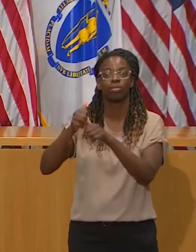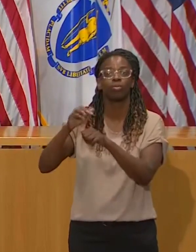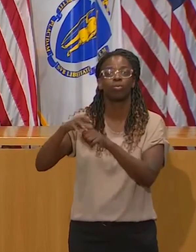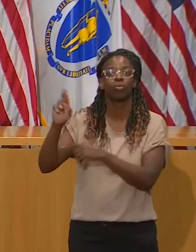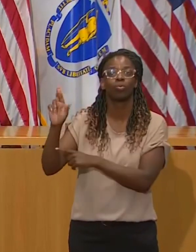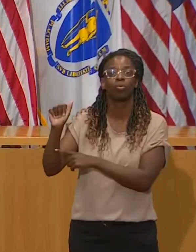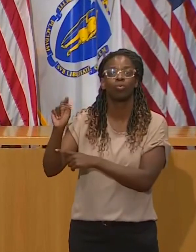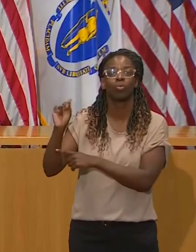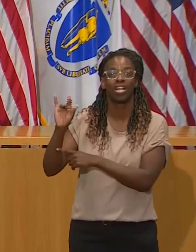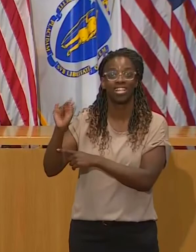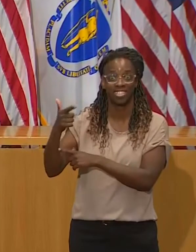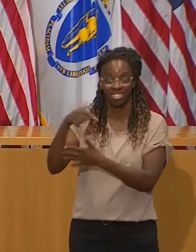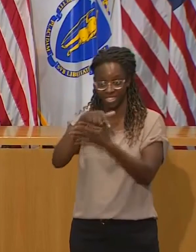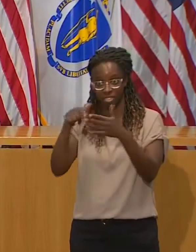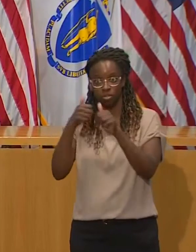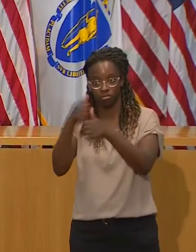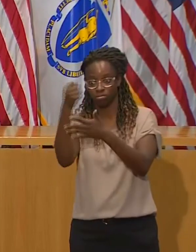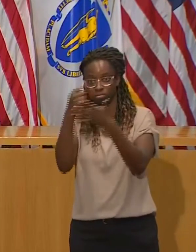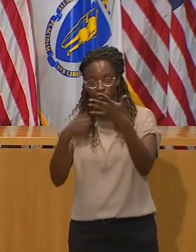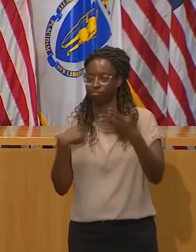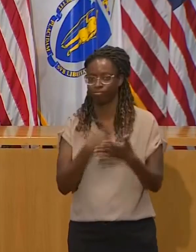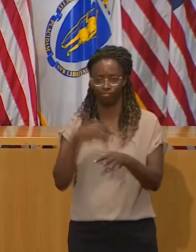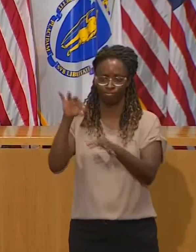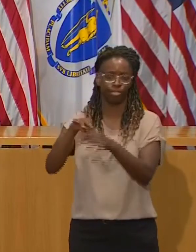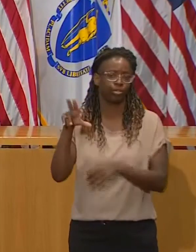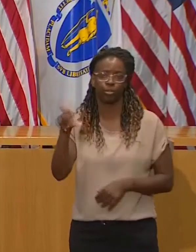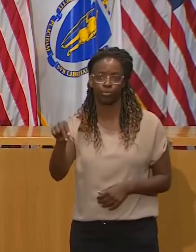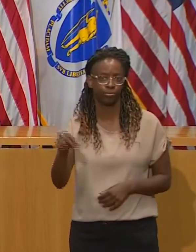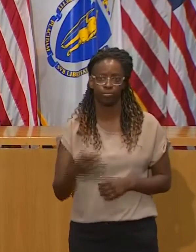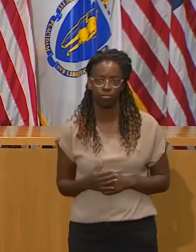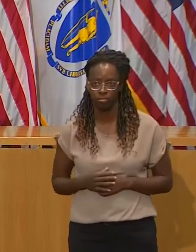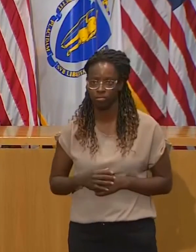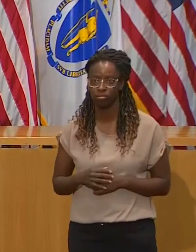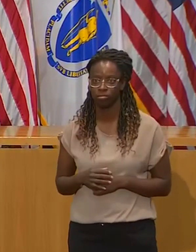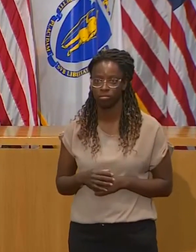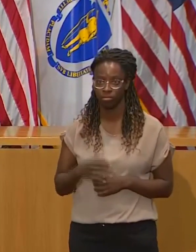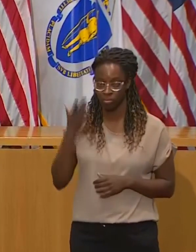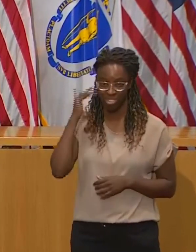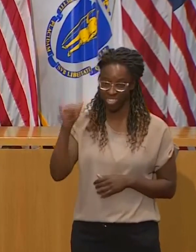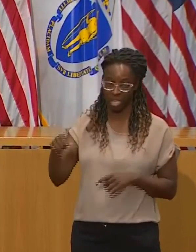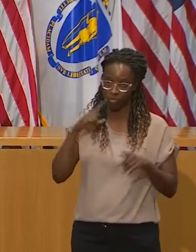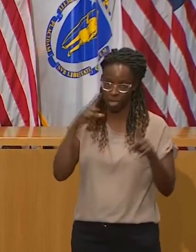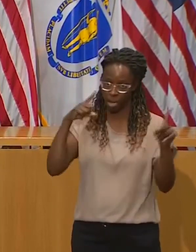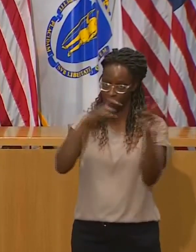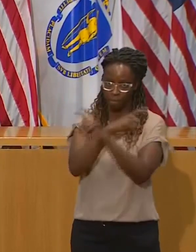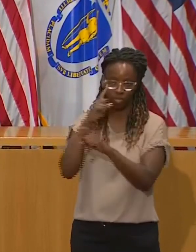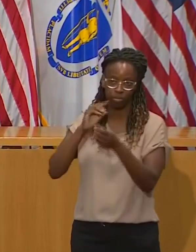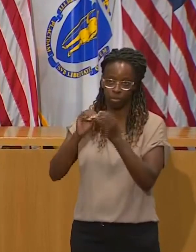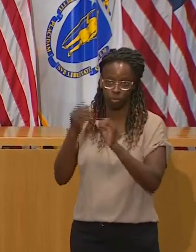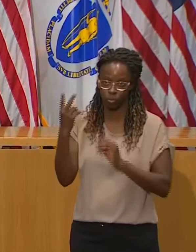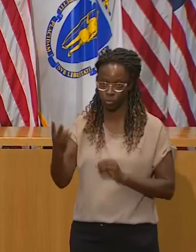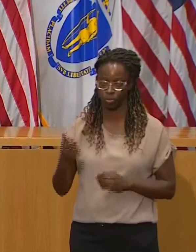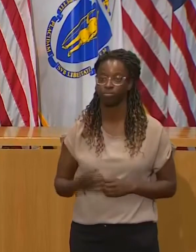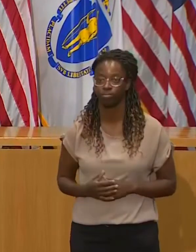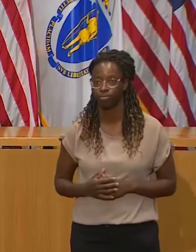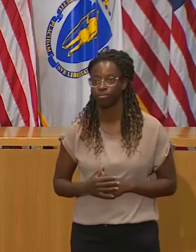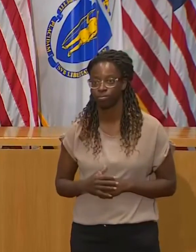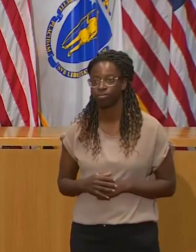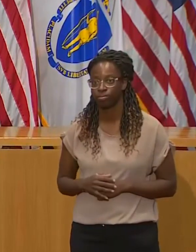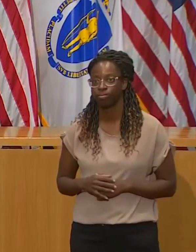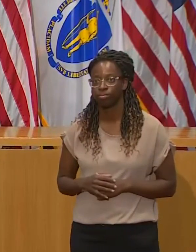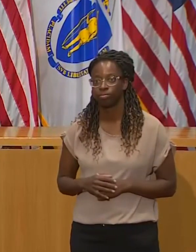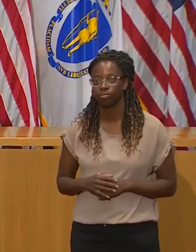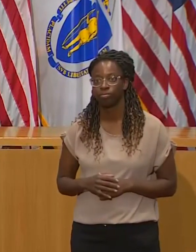this election process is over after Election Day. And I think from our point of view, this thing is just too